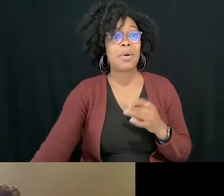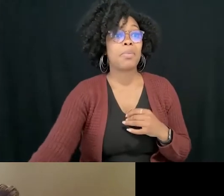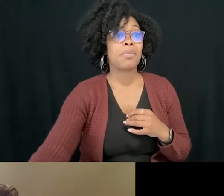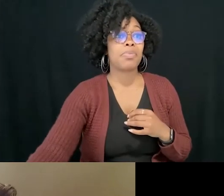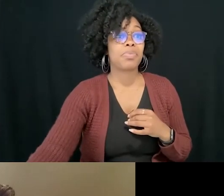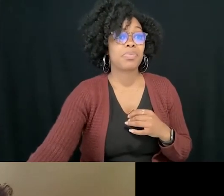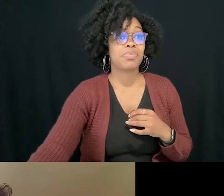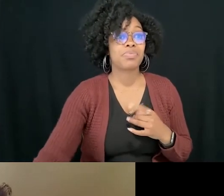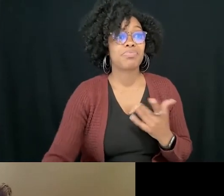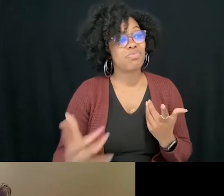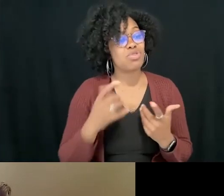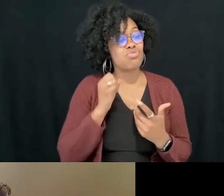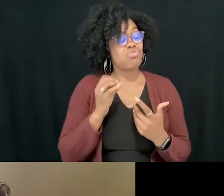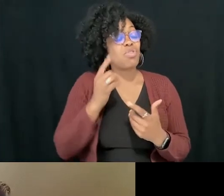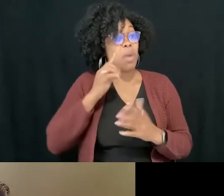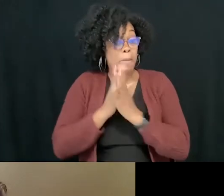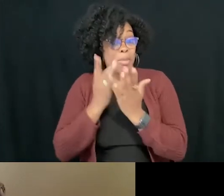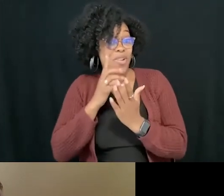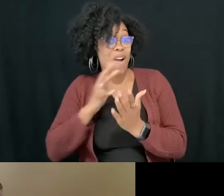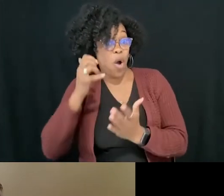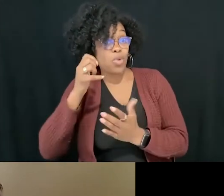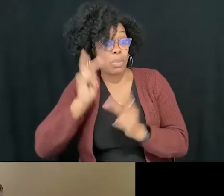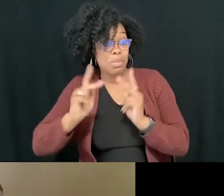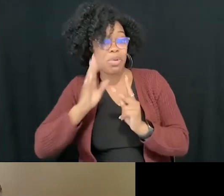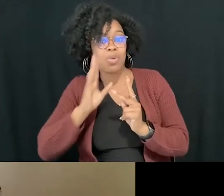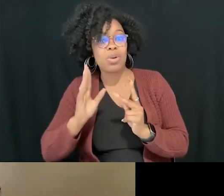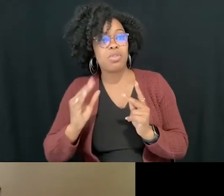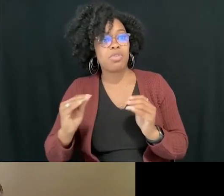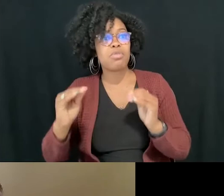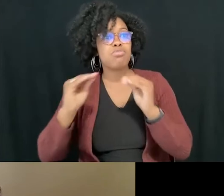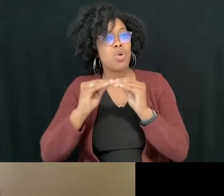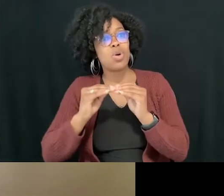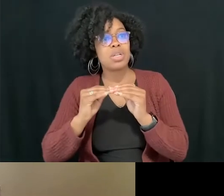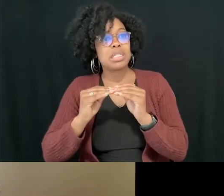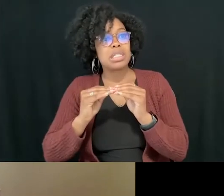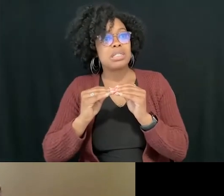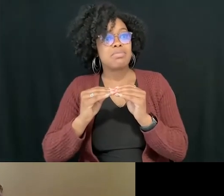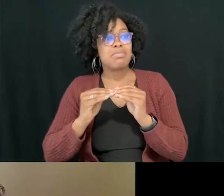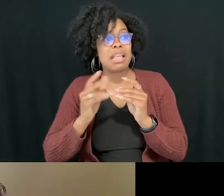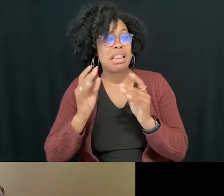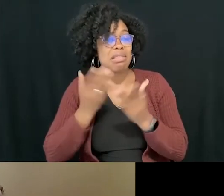the next with older books, I feel like I can do there can be more unknowns. Right. So several times in, know, sex,